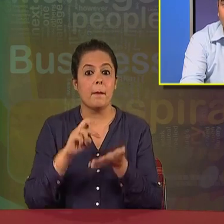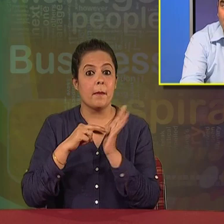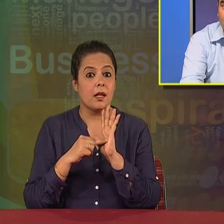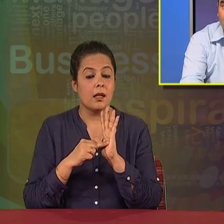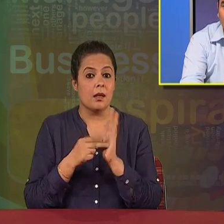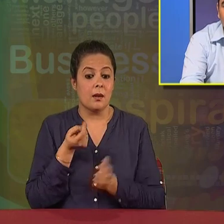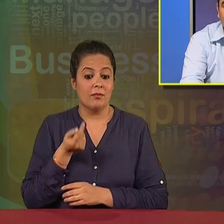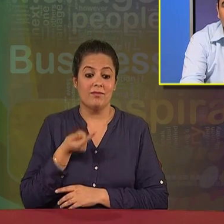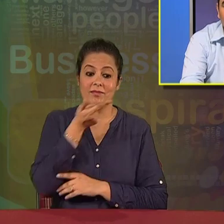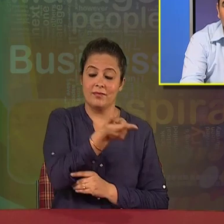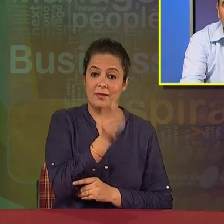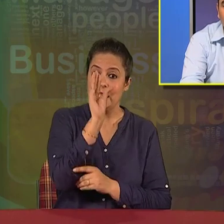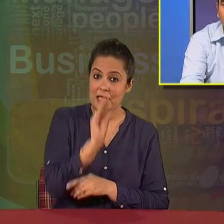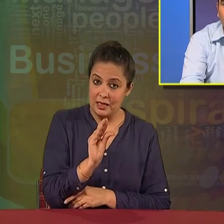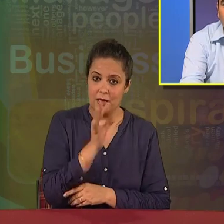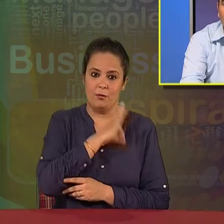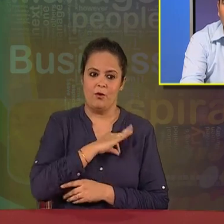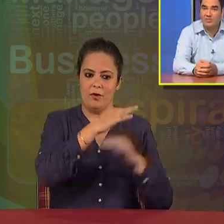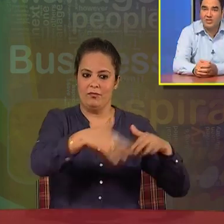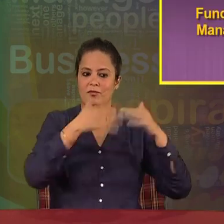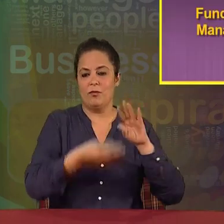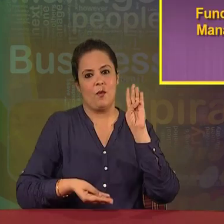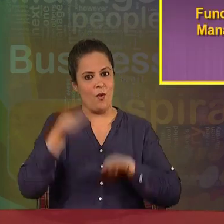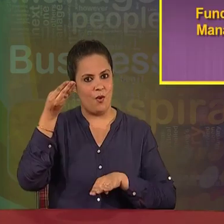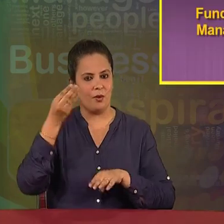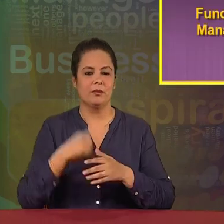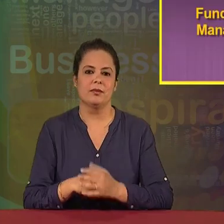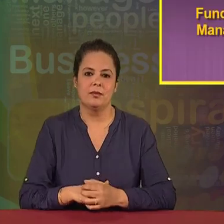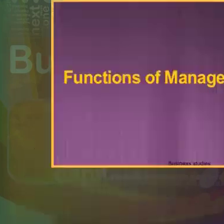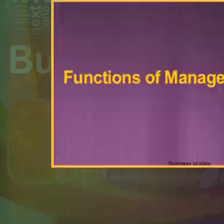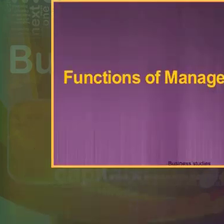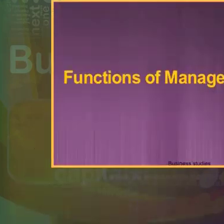the cost and which is increasing the profits of the business organization.